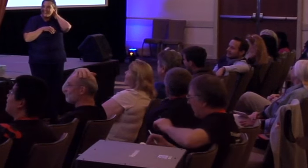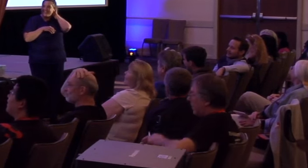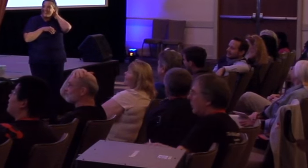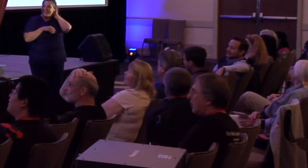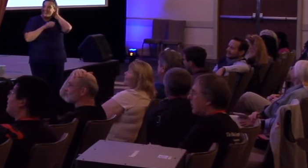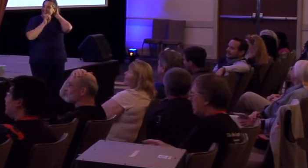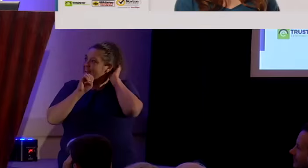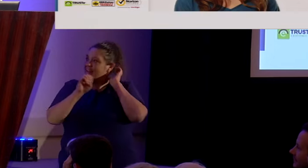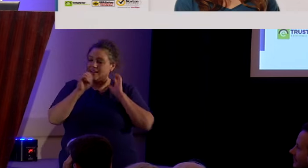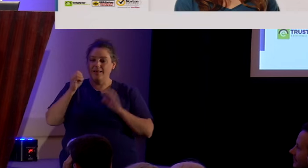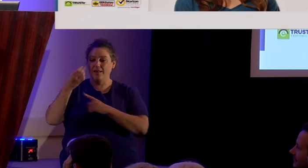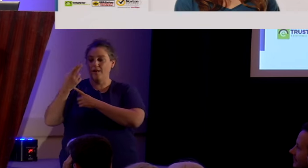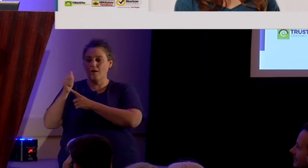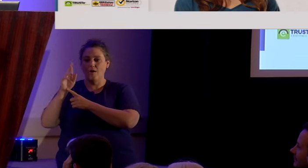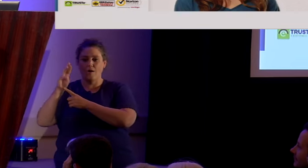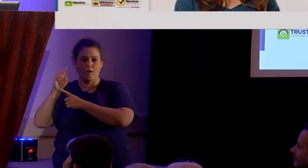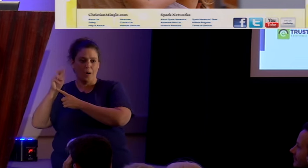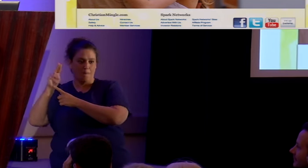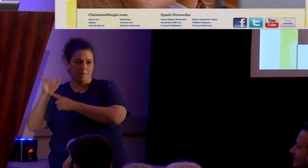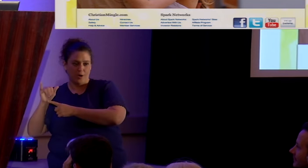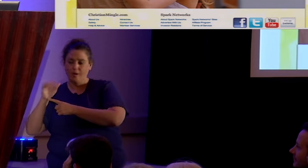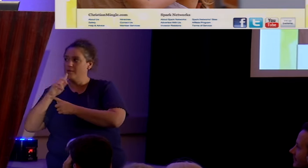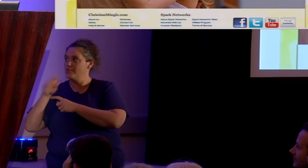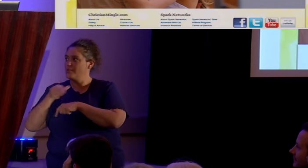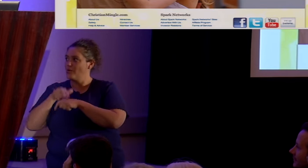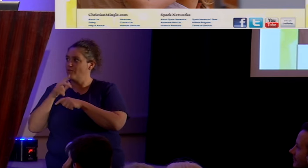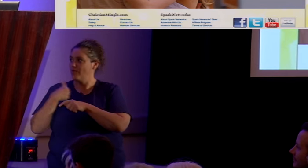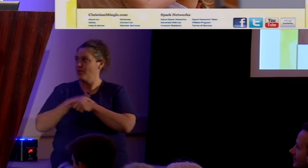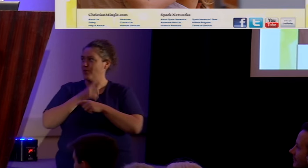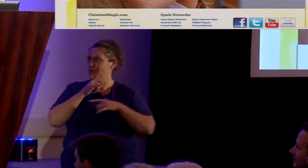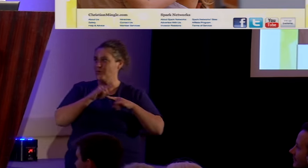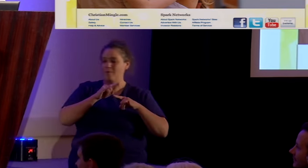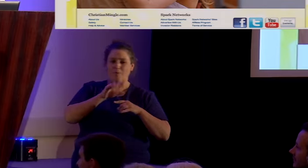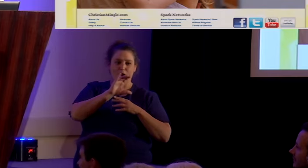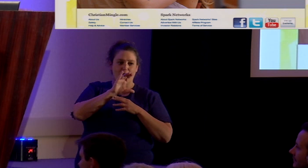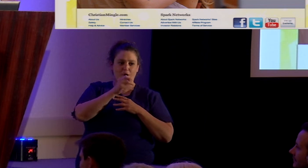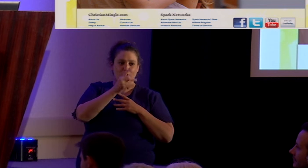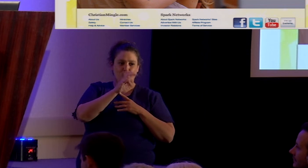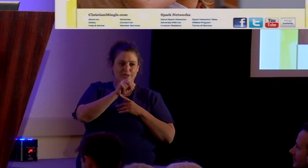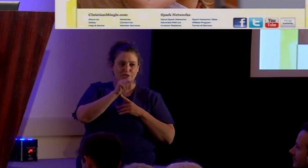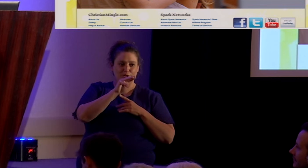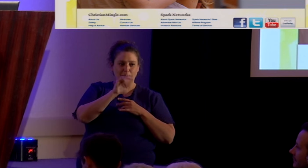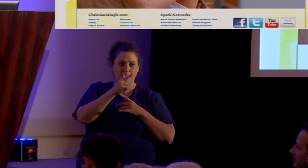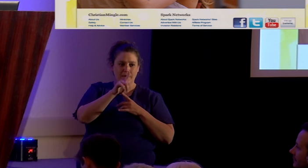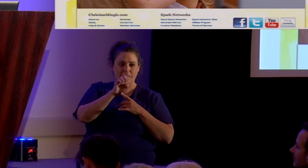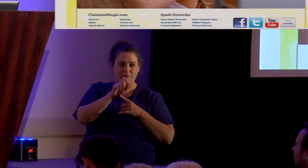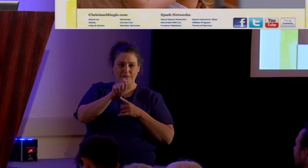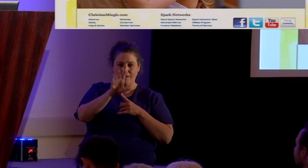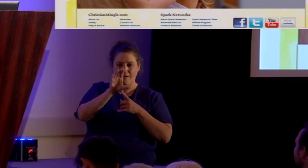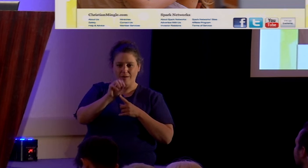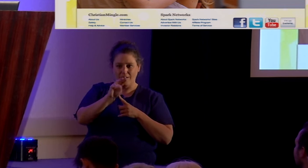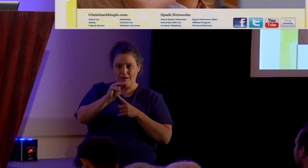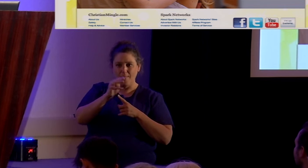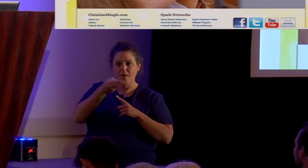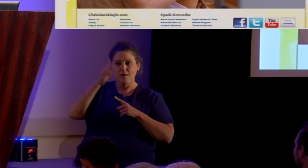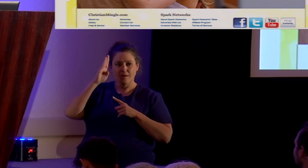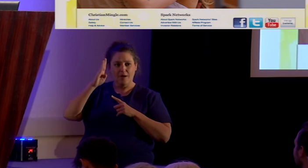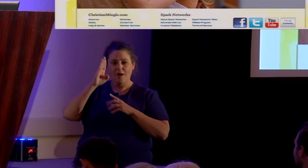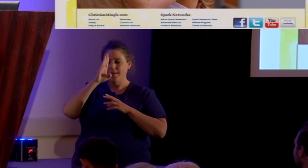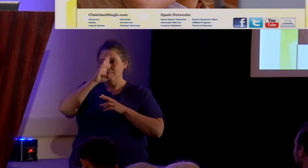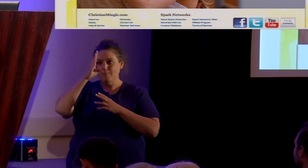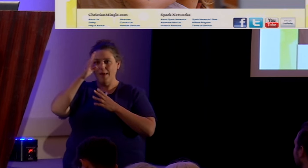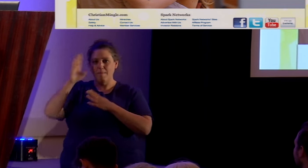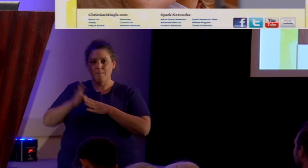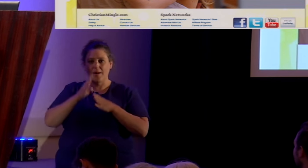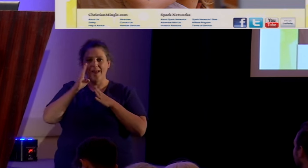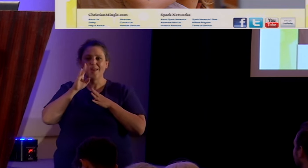E-Harmony, the big dating site? Well, of course, we all make fun of ChristianMingle.com. That's right. God's master plan for you to find your